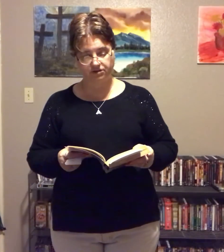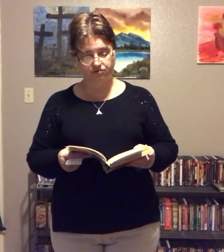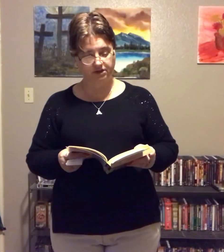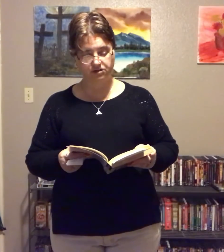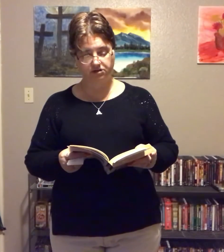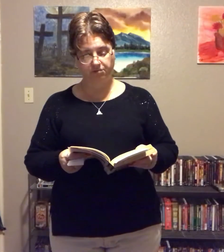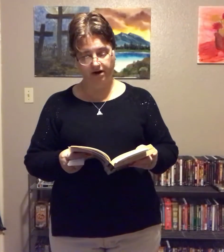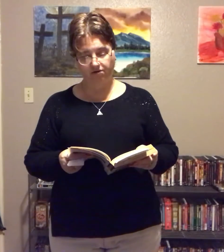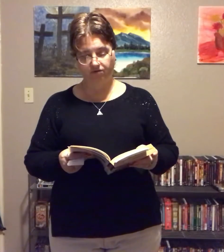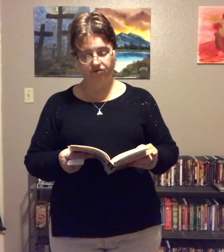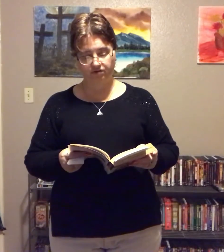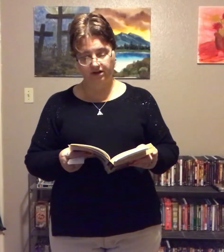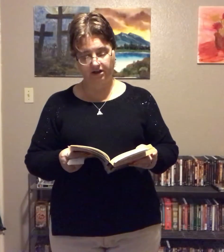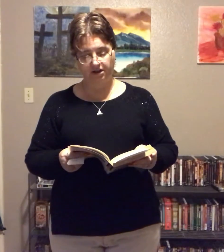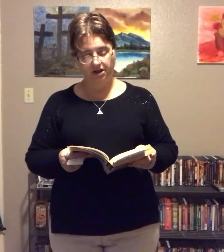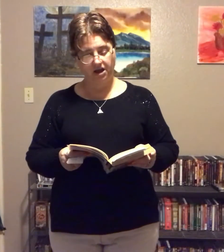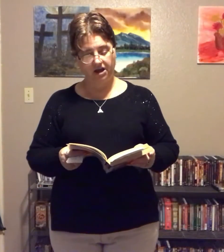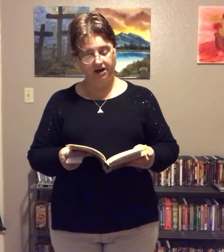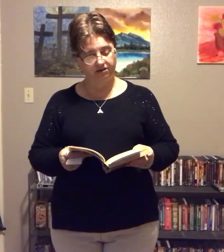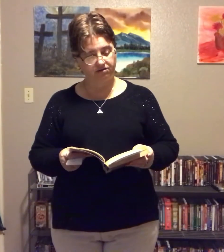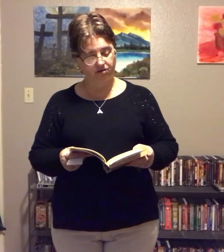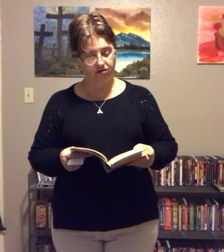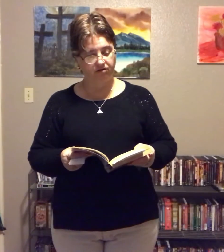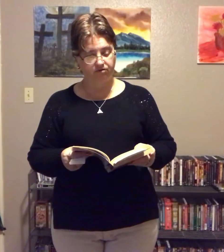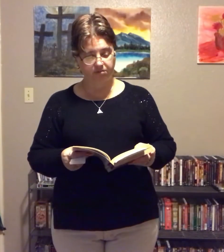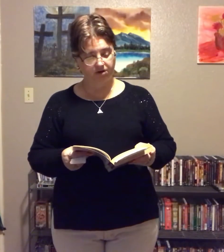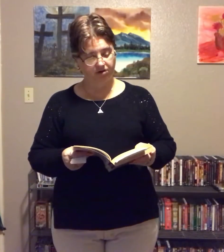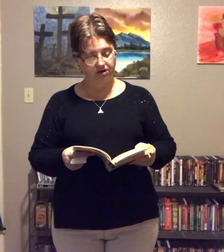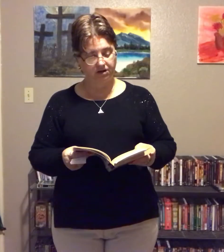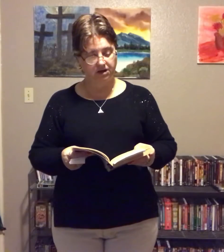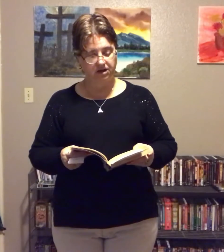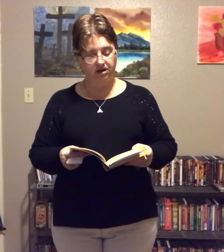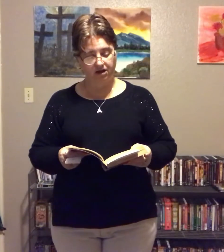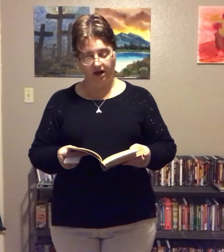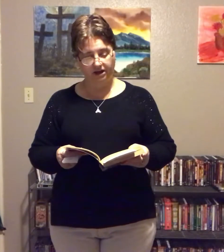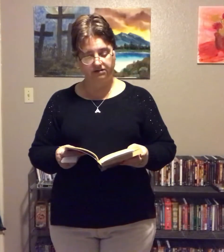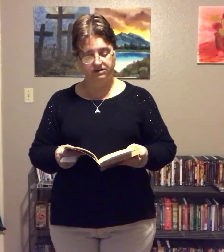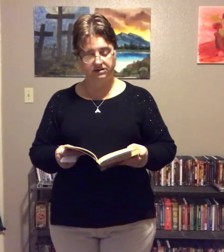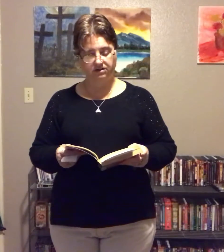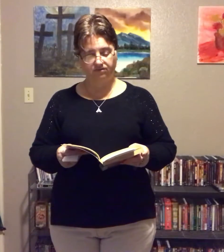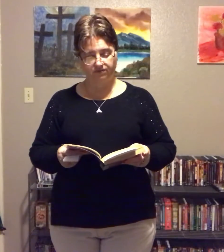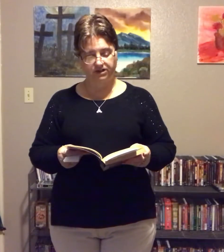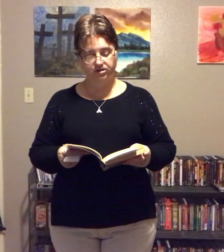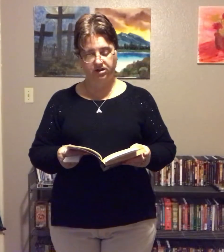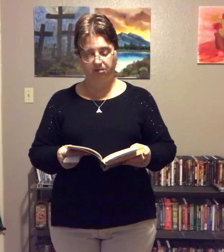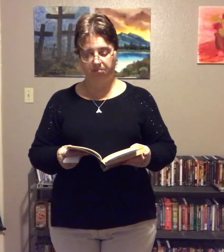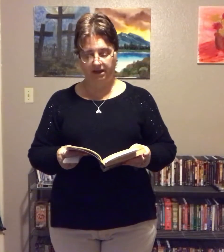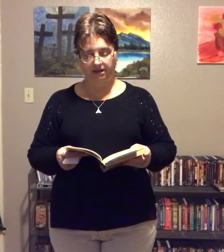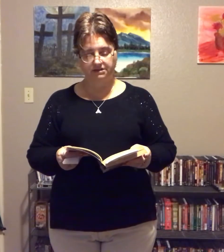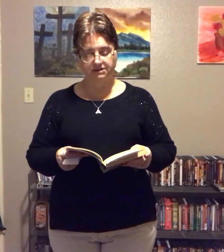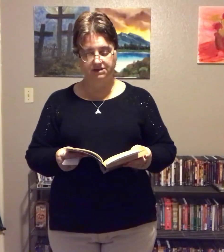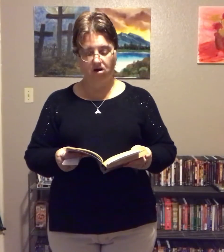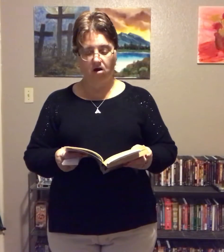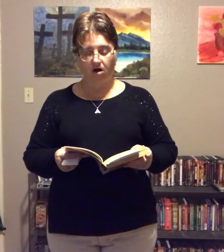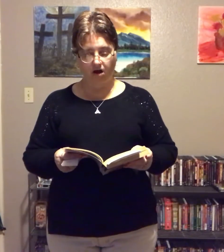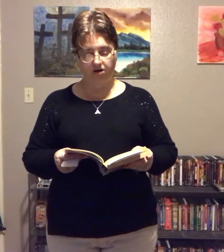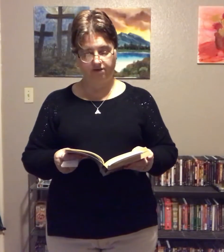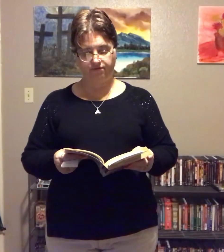resurrection, and power over sin, and as the Holy Spirit in guidance, conviction, and peace. All of